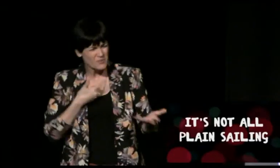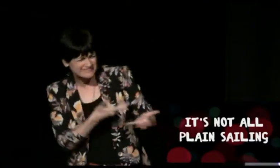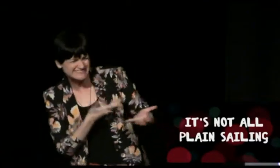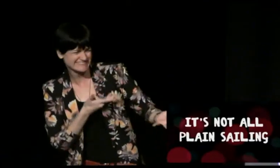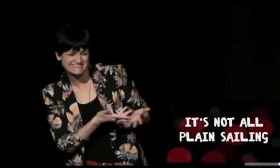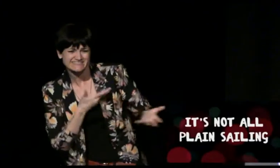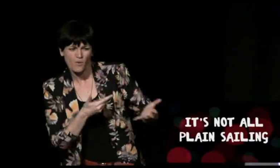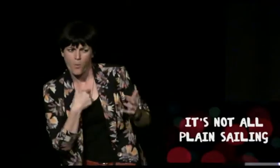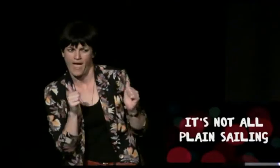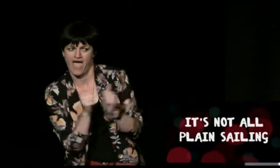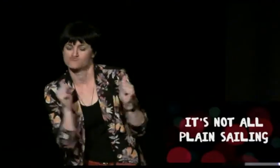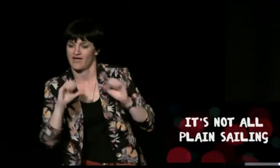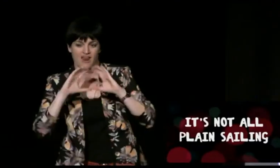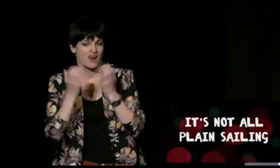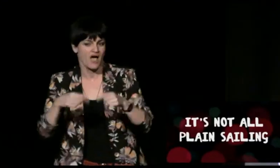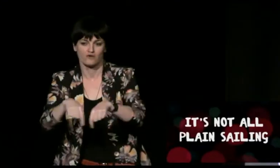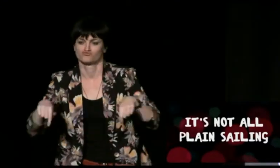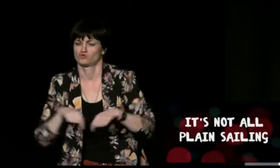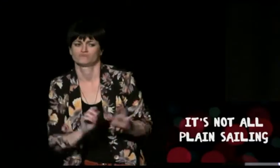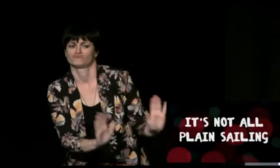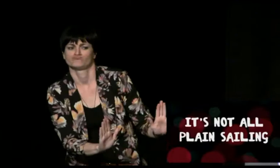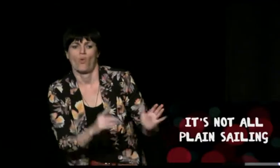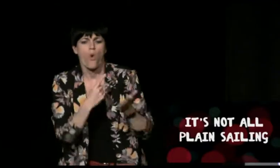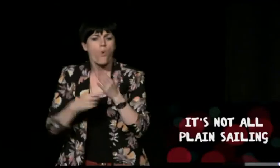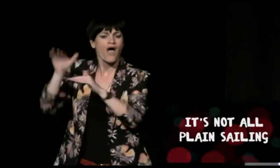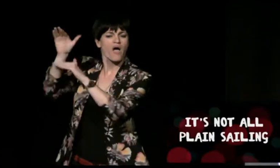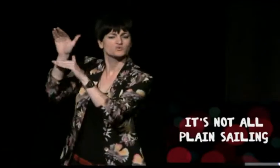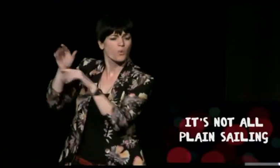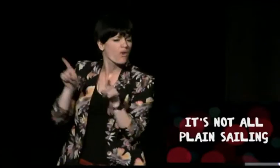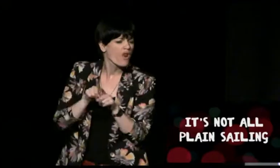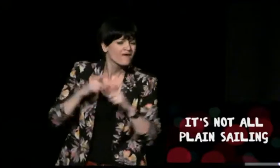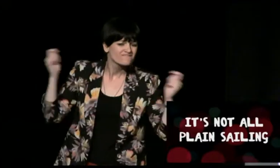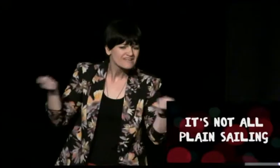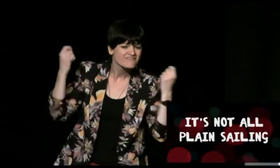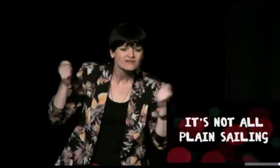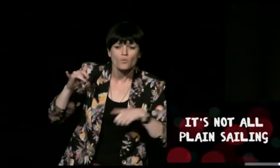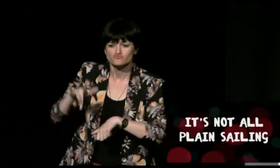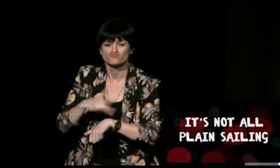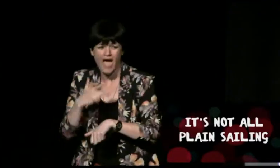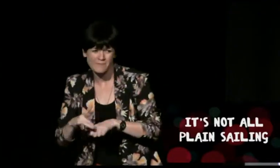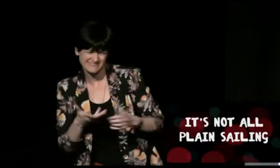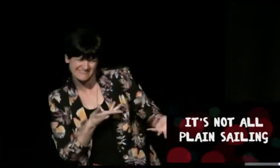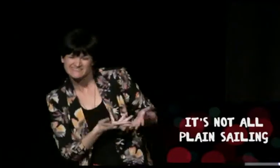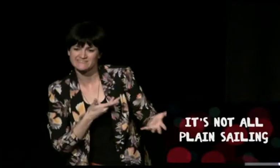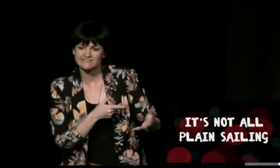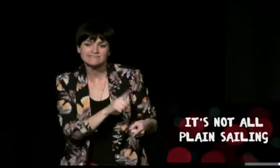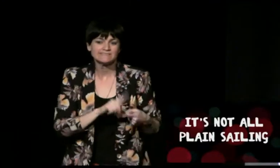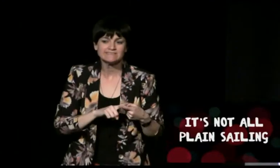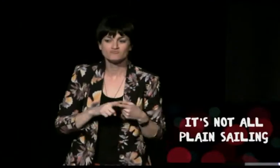in New Zealand have hundreds of videos of events that they've recorded over the years but are still reluctant to